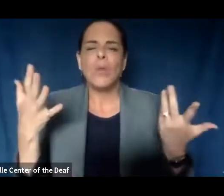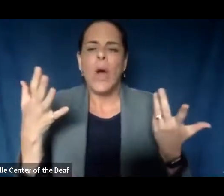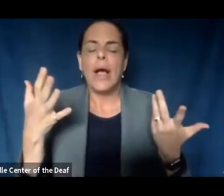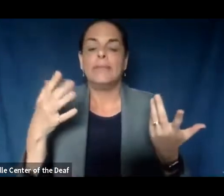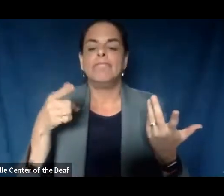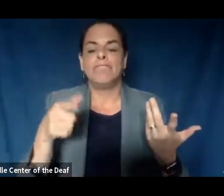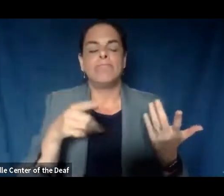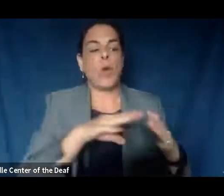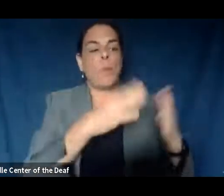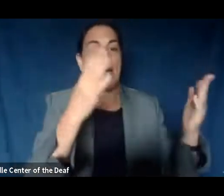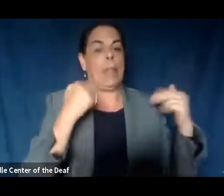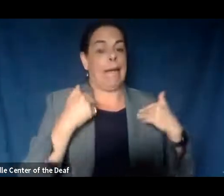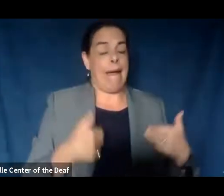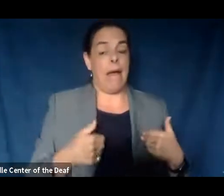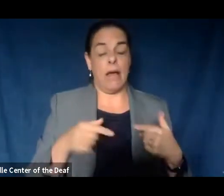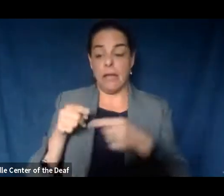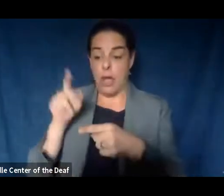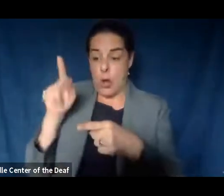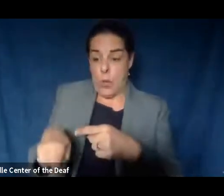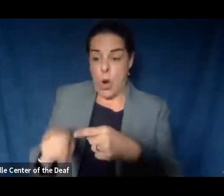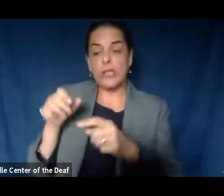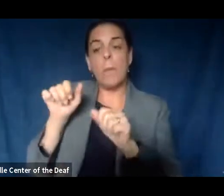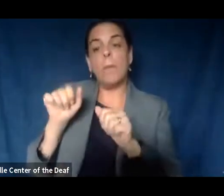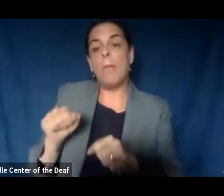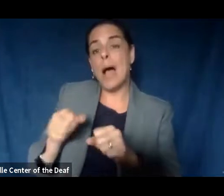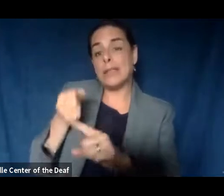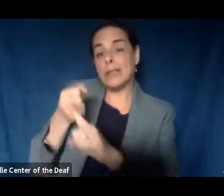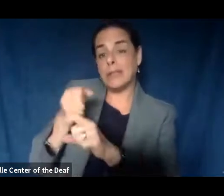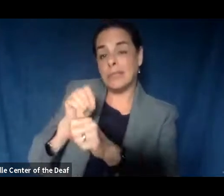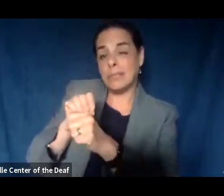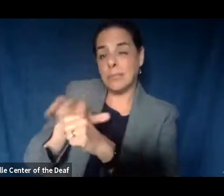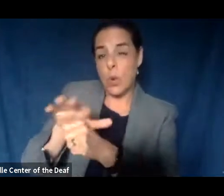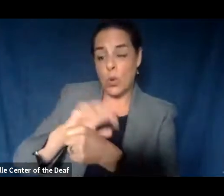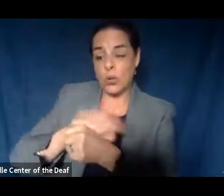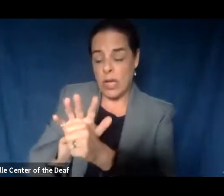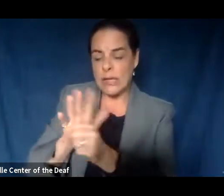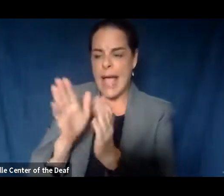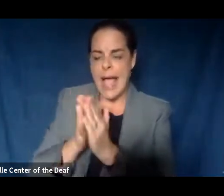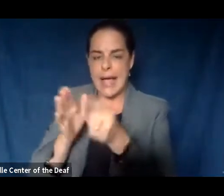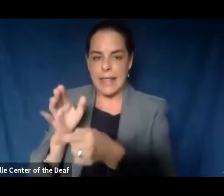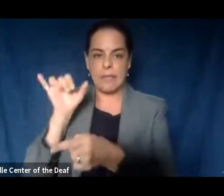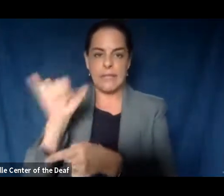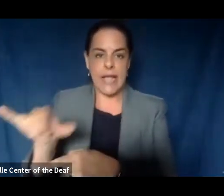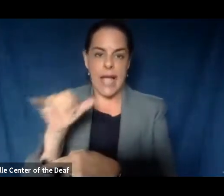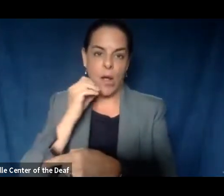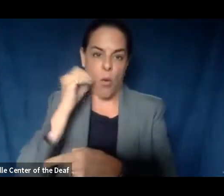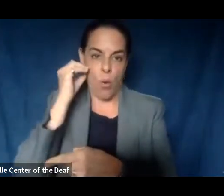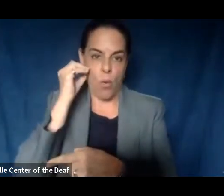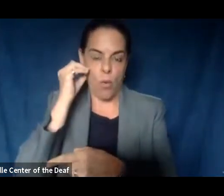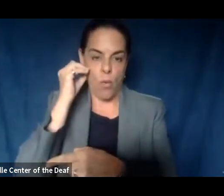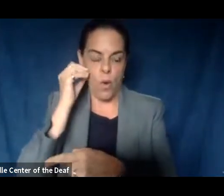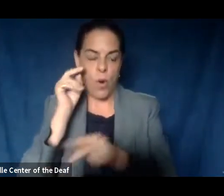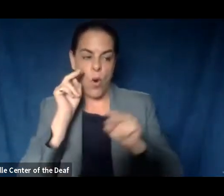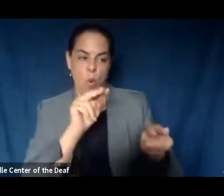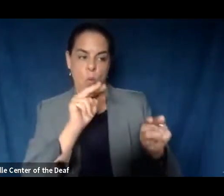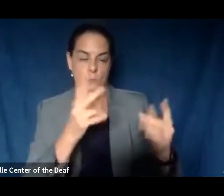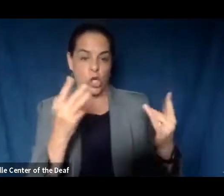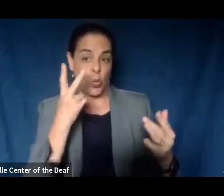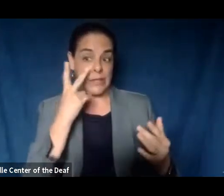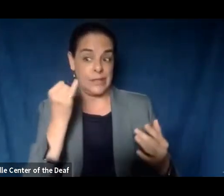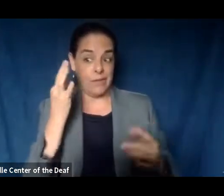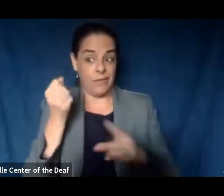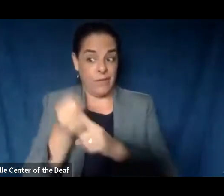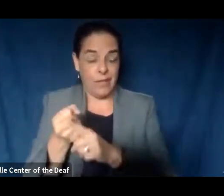potentially been exposed to an illness, ask them to stay home, and watch and wait to see if they get